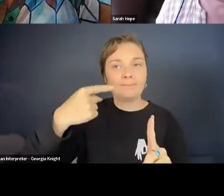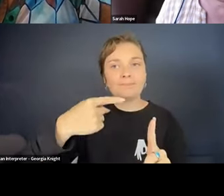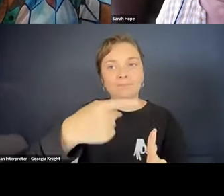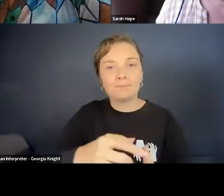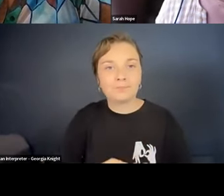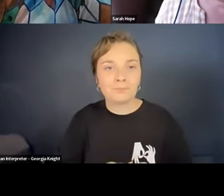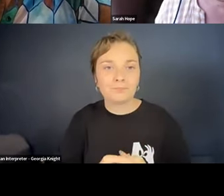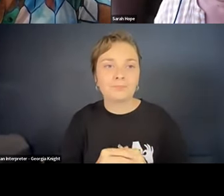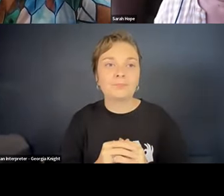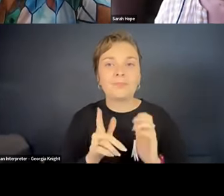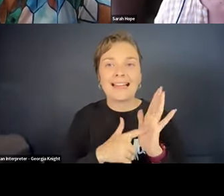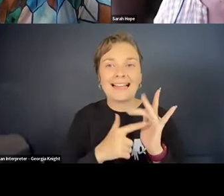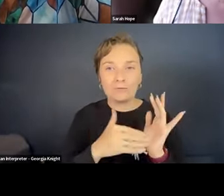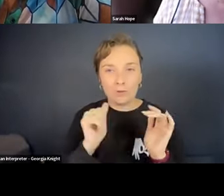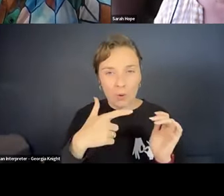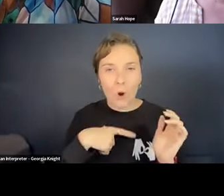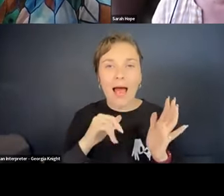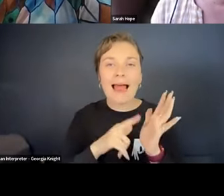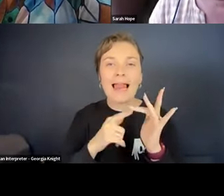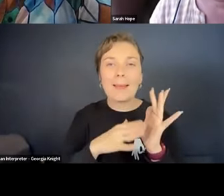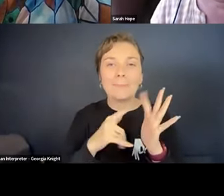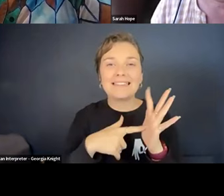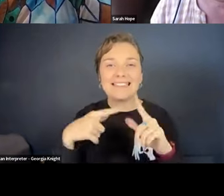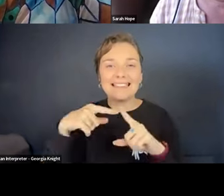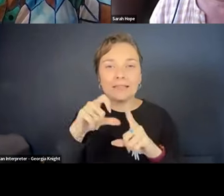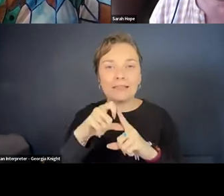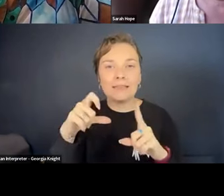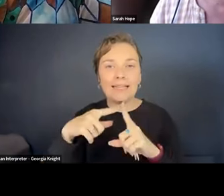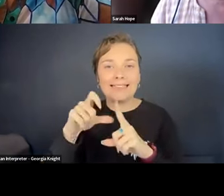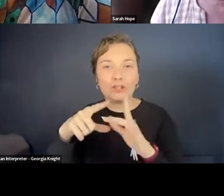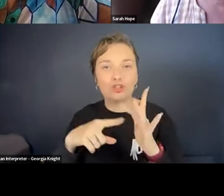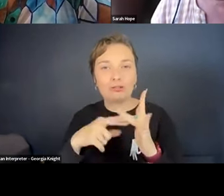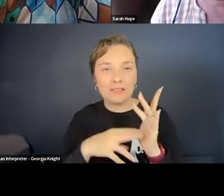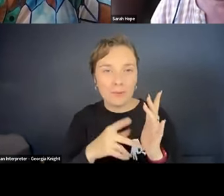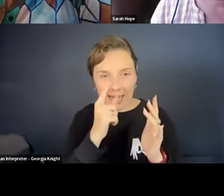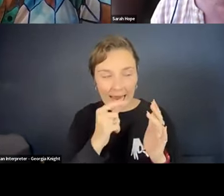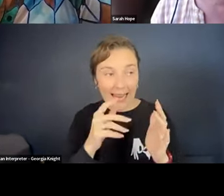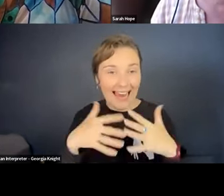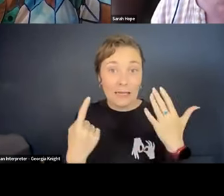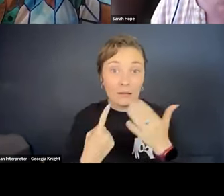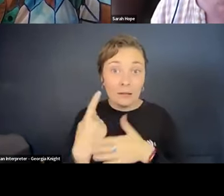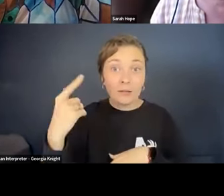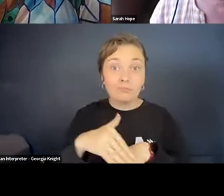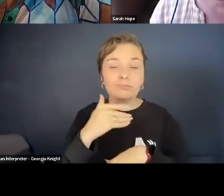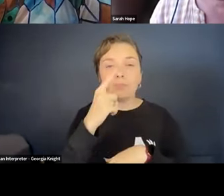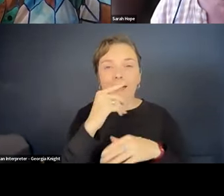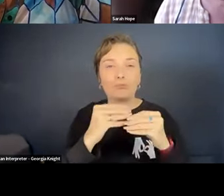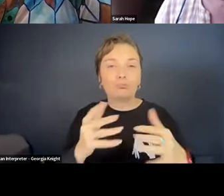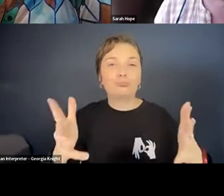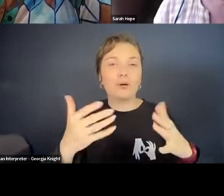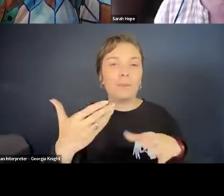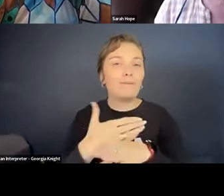Yeah, so that's why this is a limited edition version as well, so that we can iron out the kinks with the next print as well.